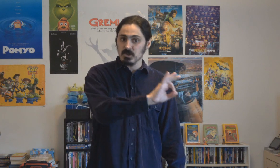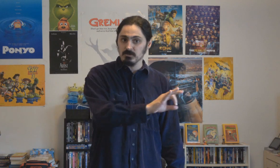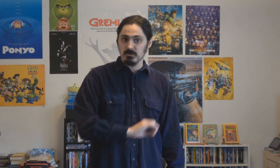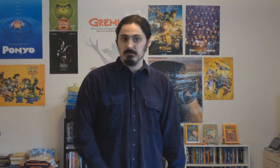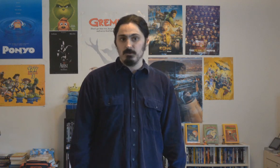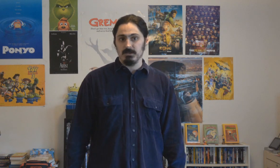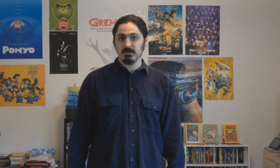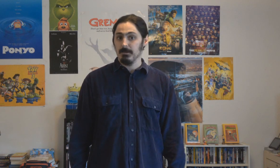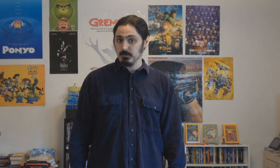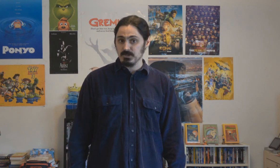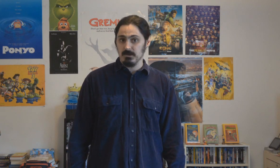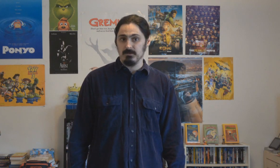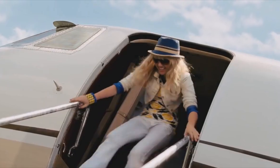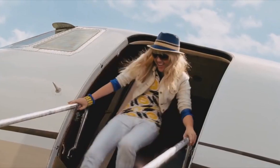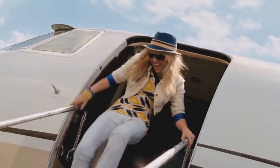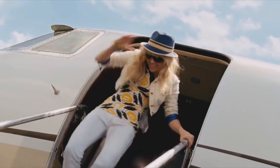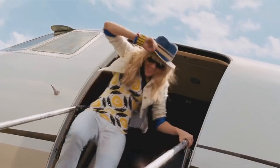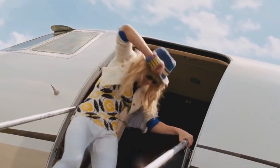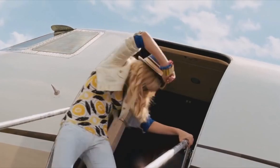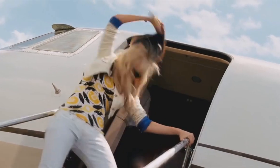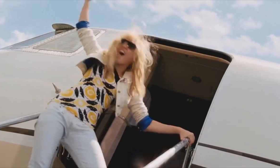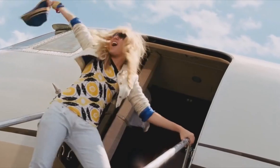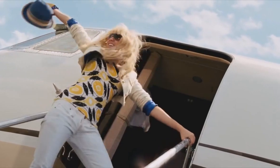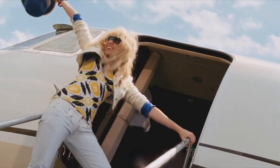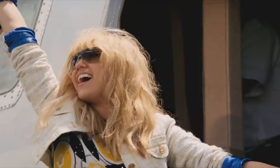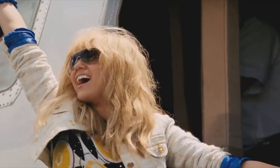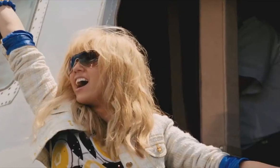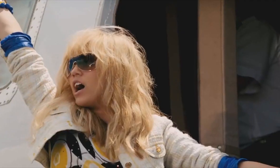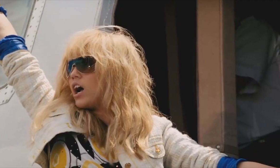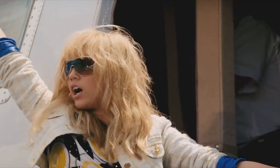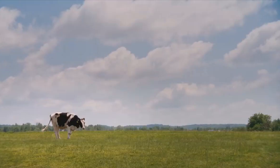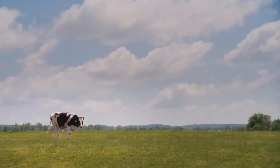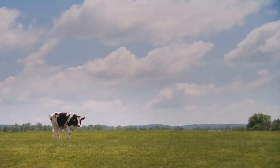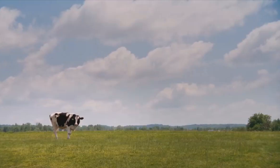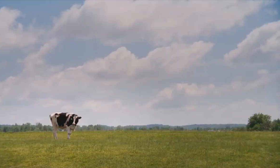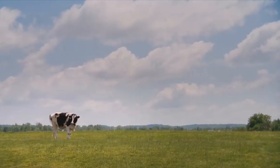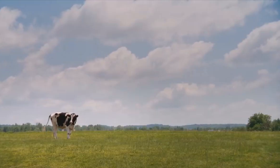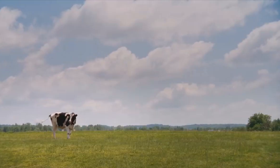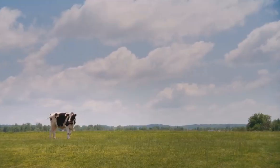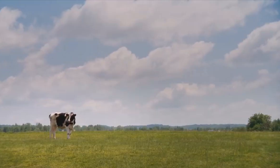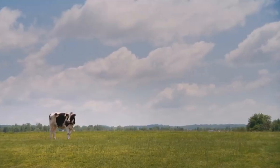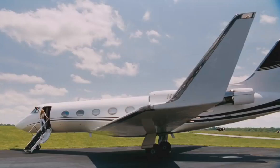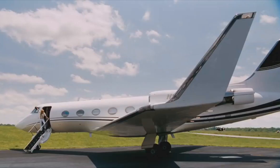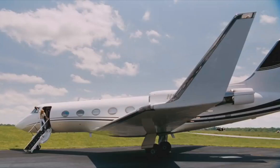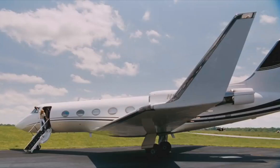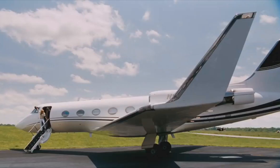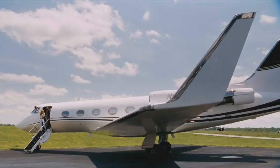also did a few things I appreciated. For starters, the storyline of Miley becoming too invested in the Hannah persona and forgetting about her Tennessee roots is a solid one,